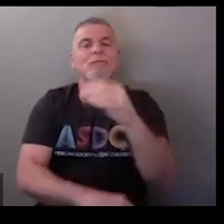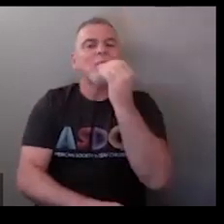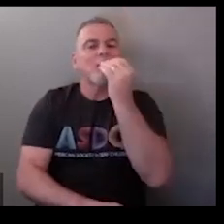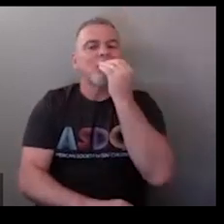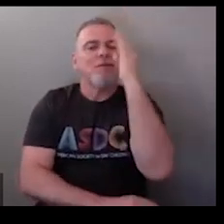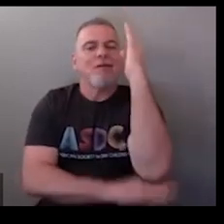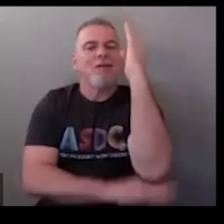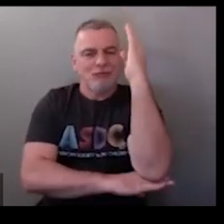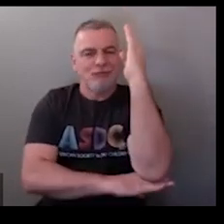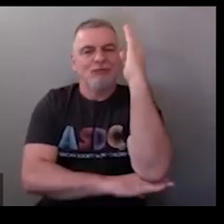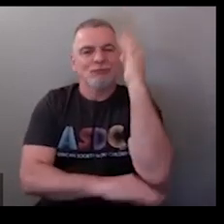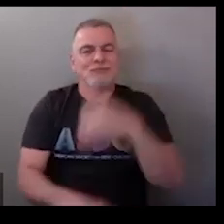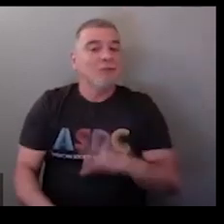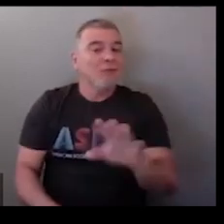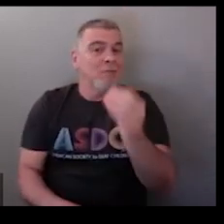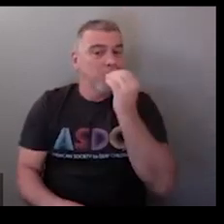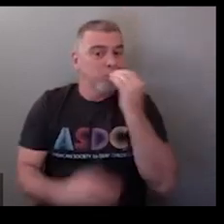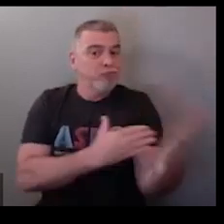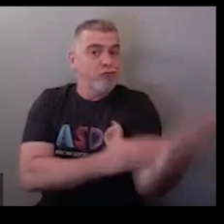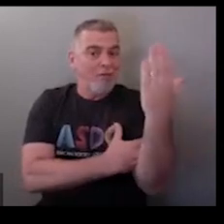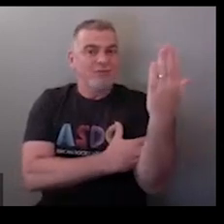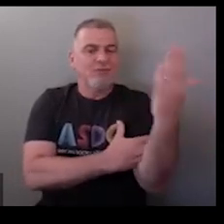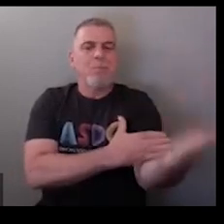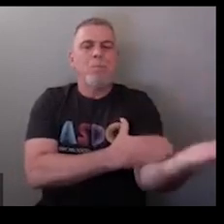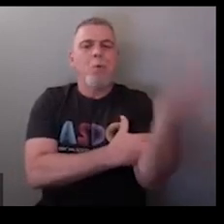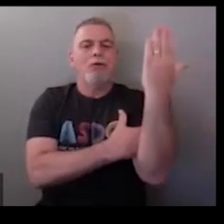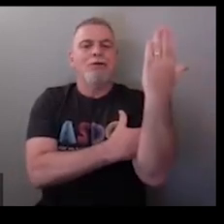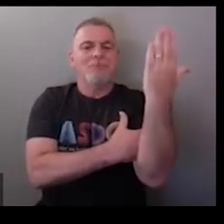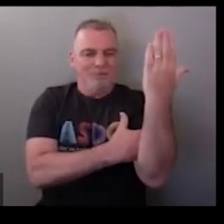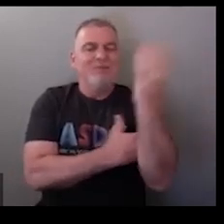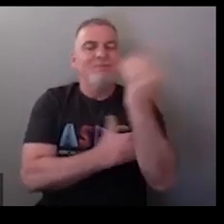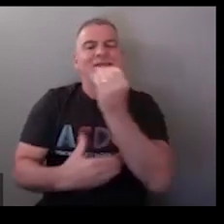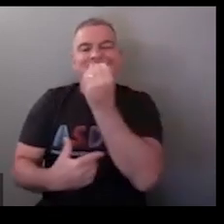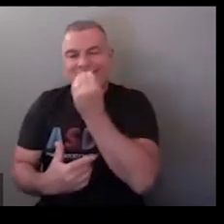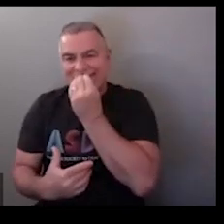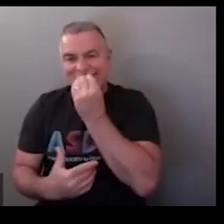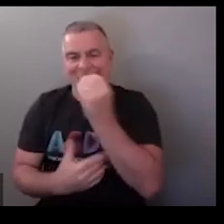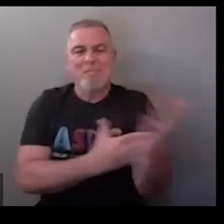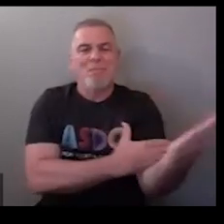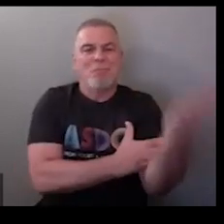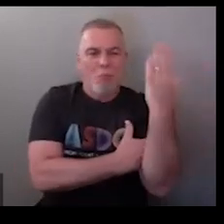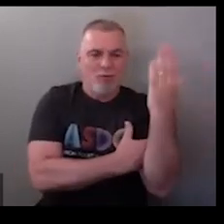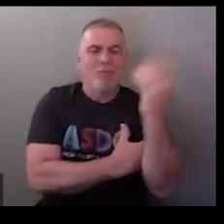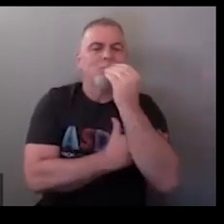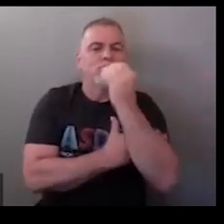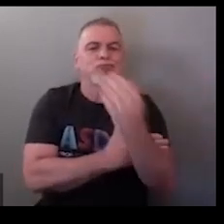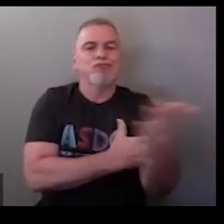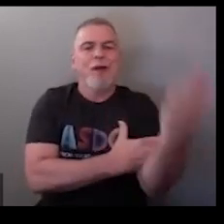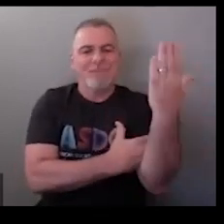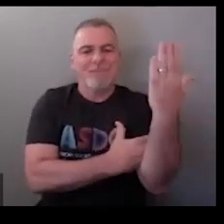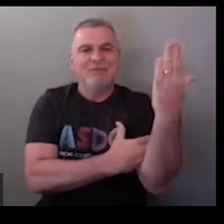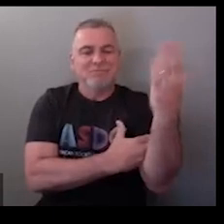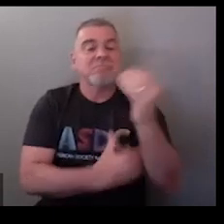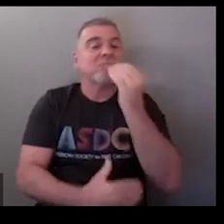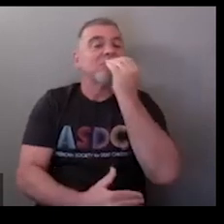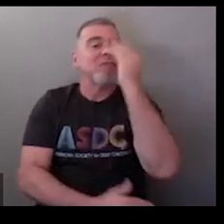for noon so eat and noon would be lunch so breakfast is a compound